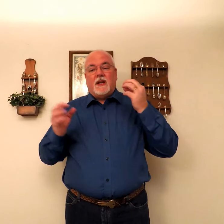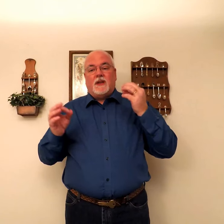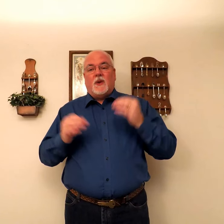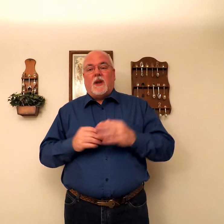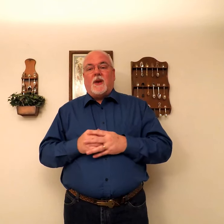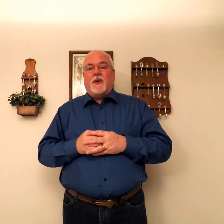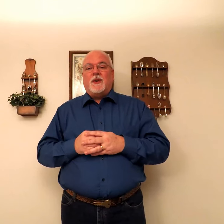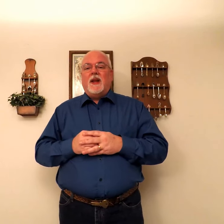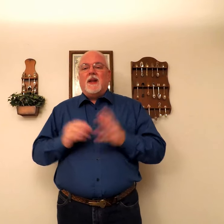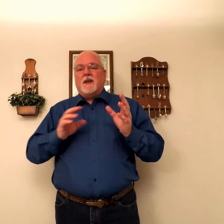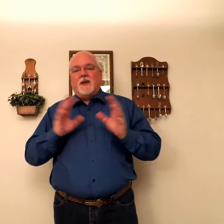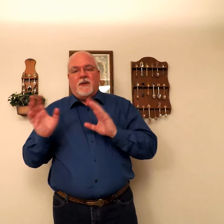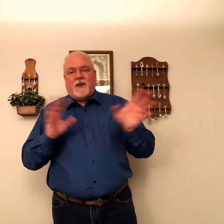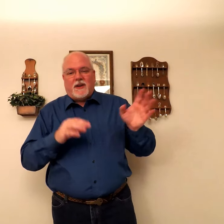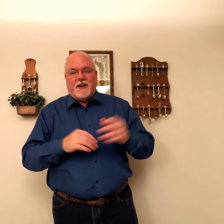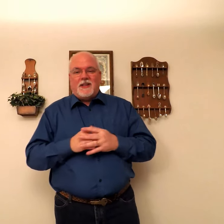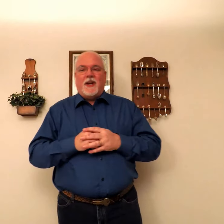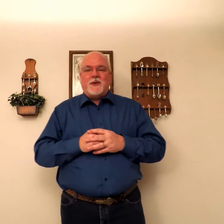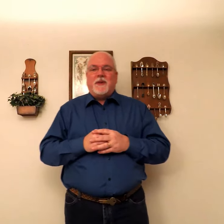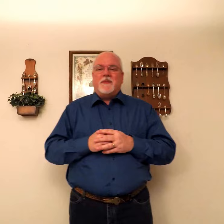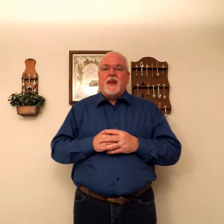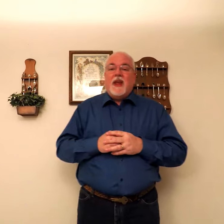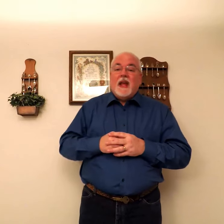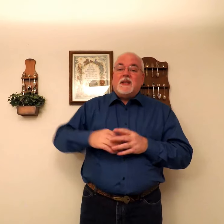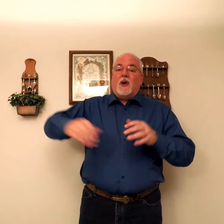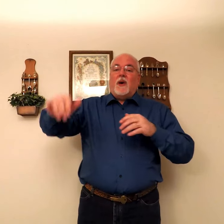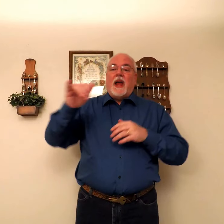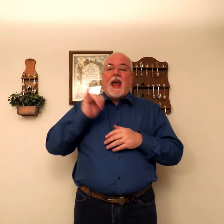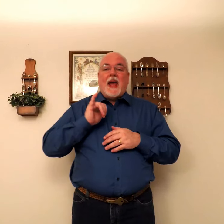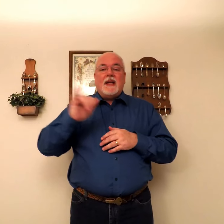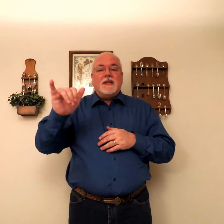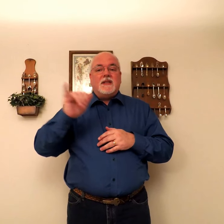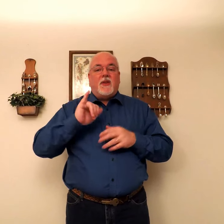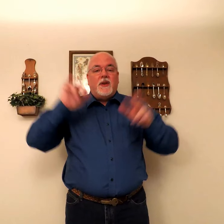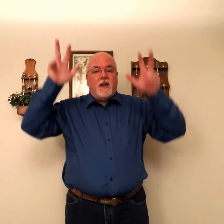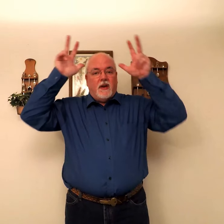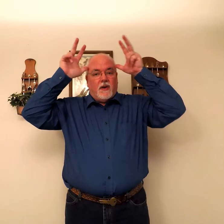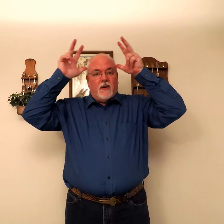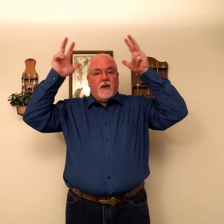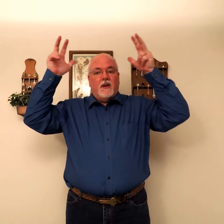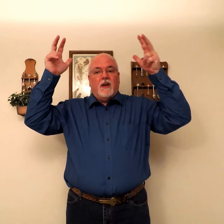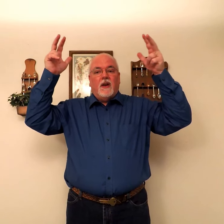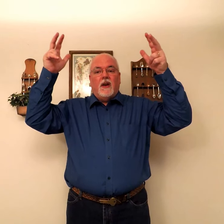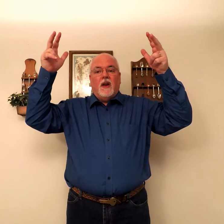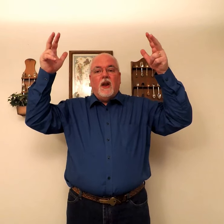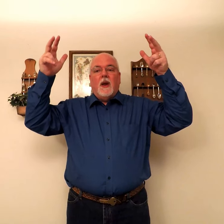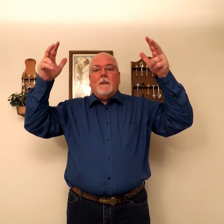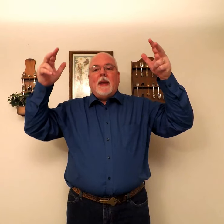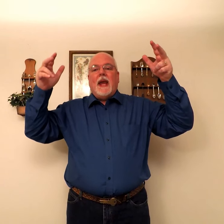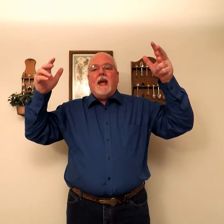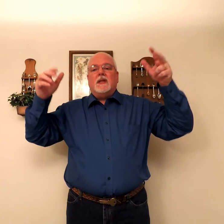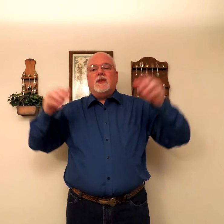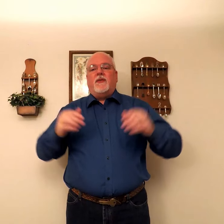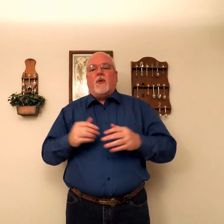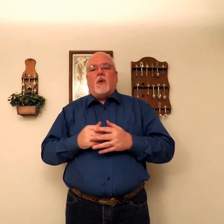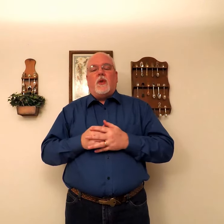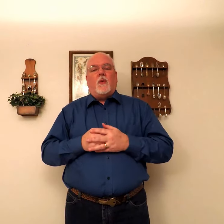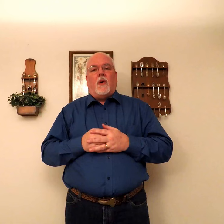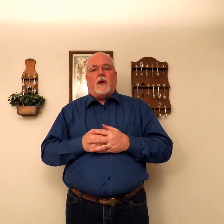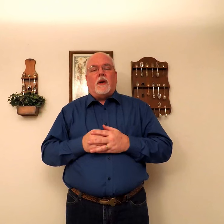It's a language. Different discussion. So, as the deer, pants for the water.